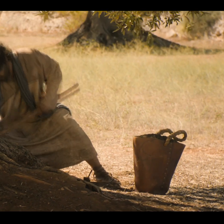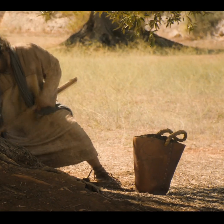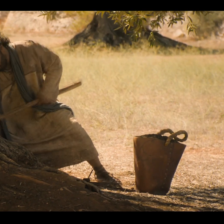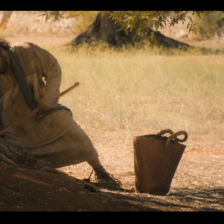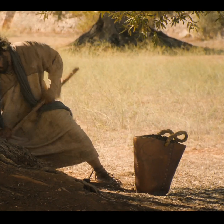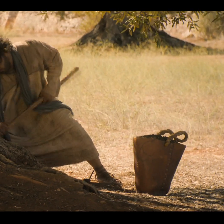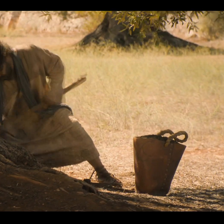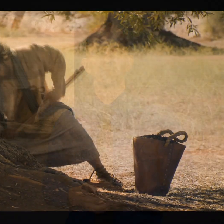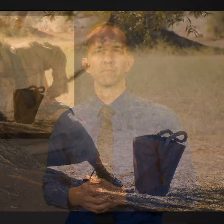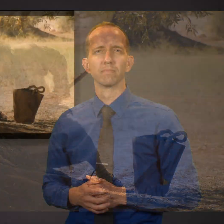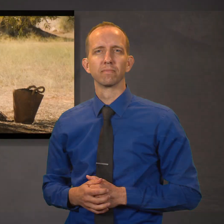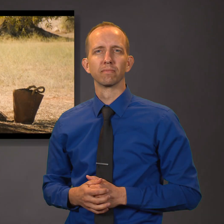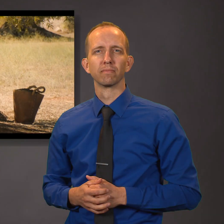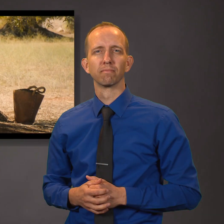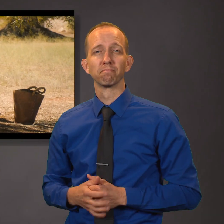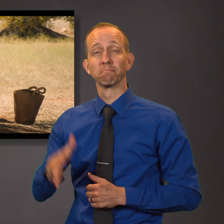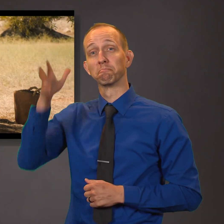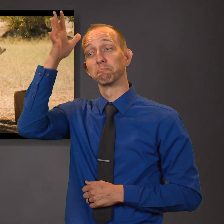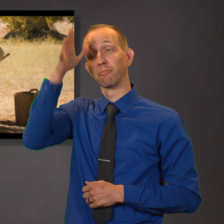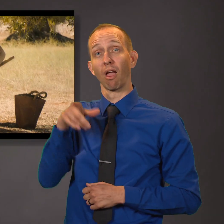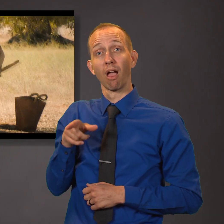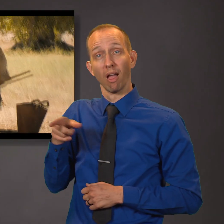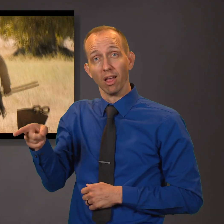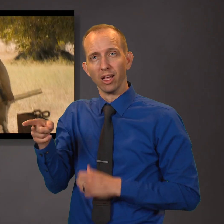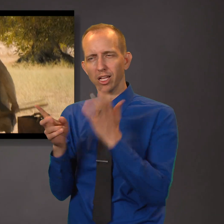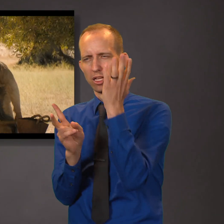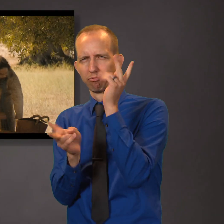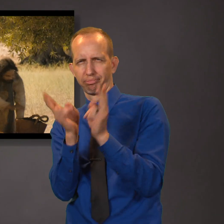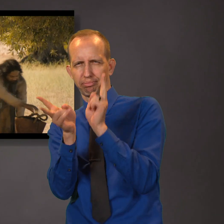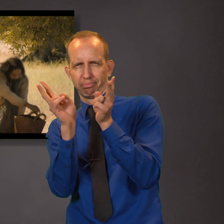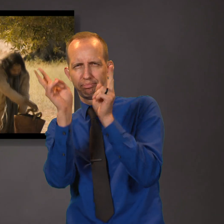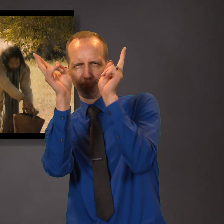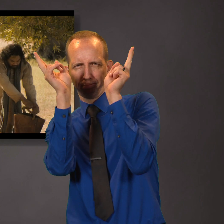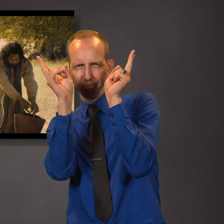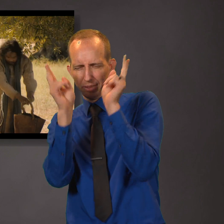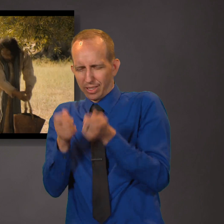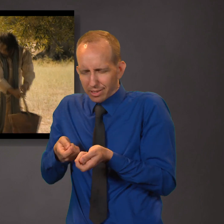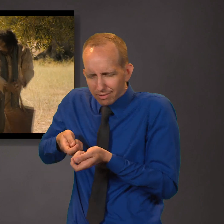And he pruned it, and digged about it, and nourished it.